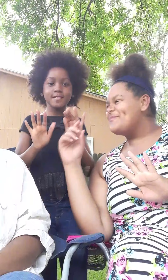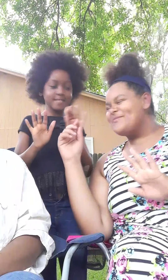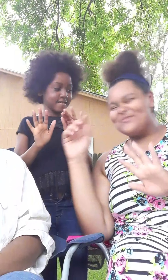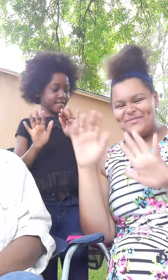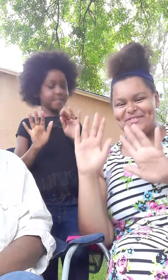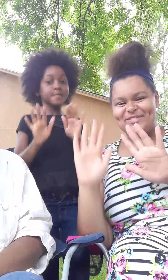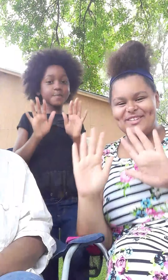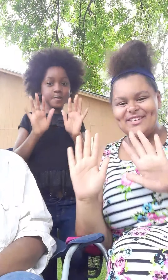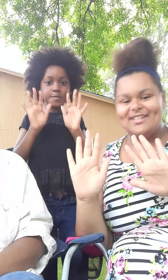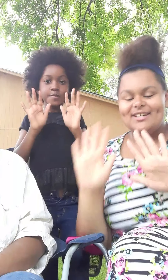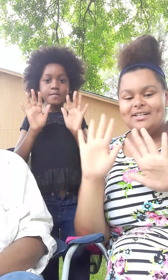Put a